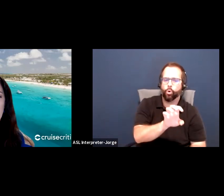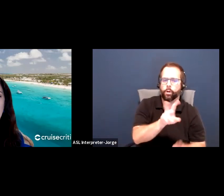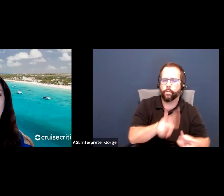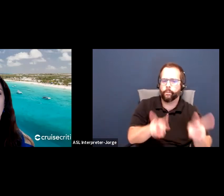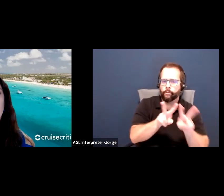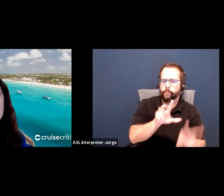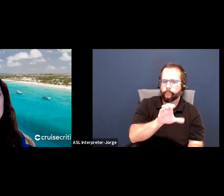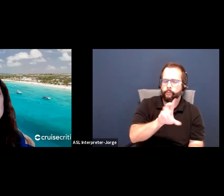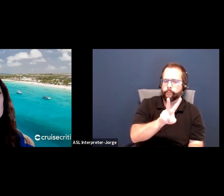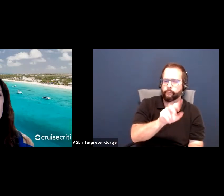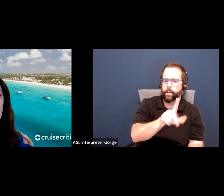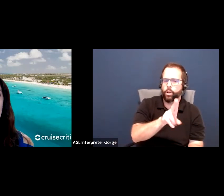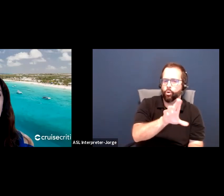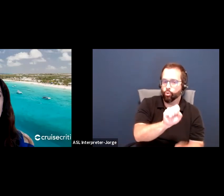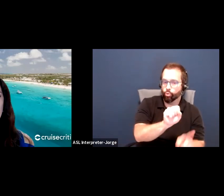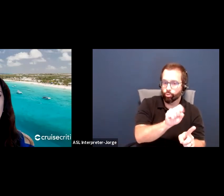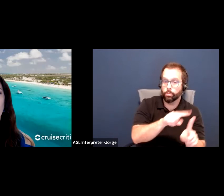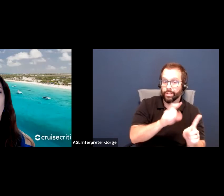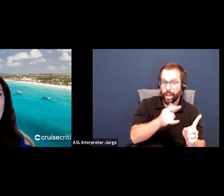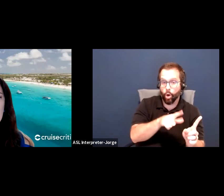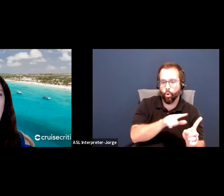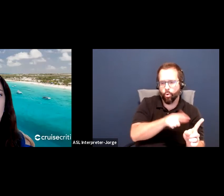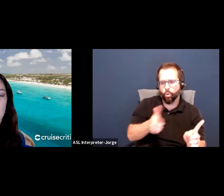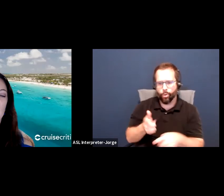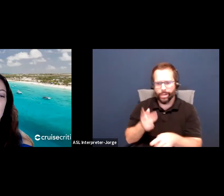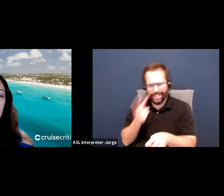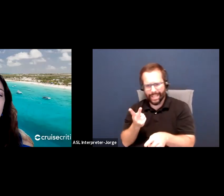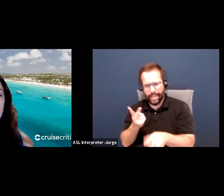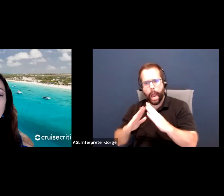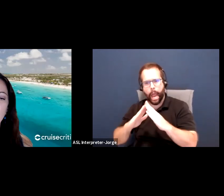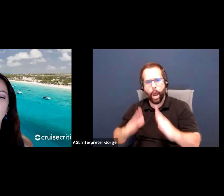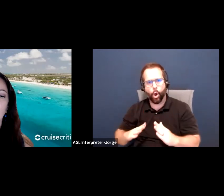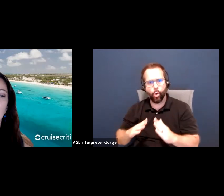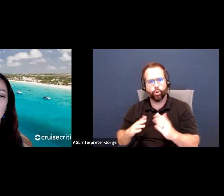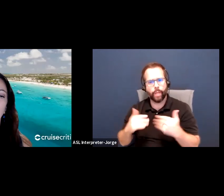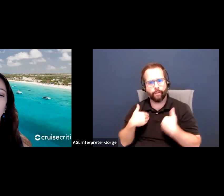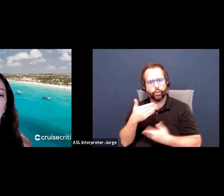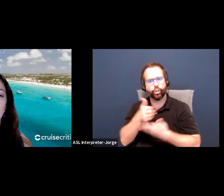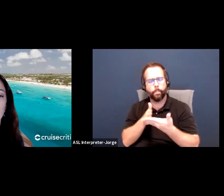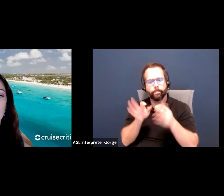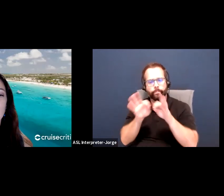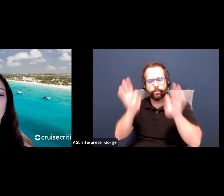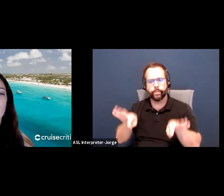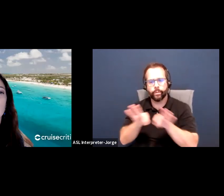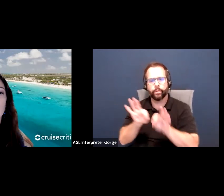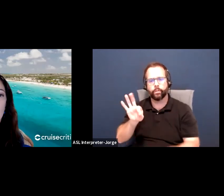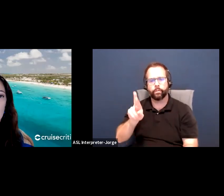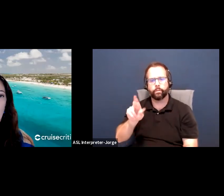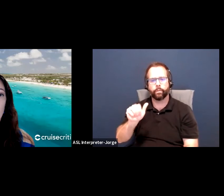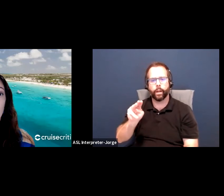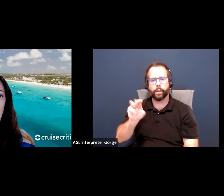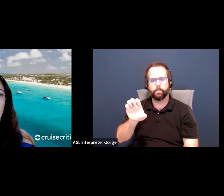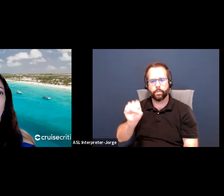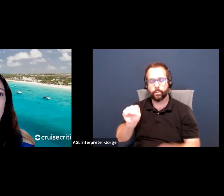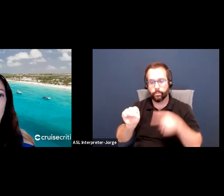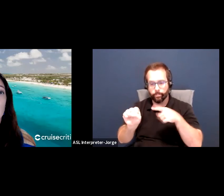we see there's actually some framing to the house. Brand pillars are going to be, this is what